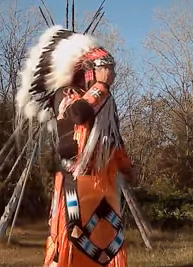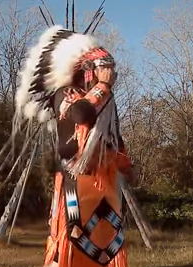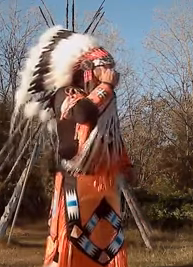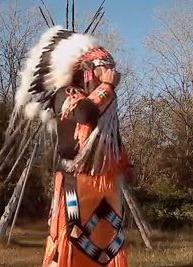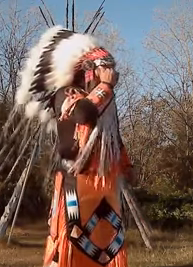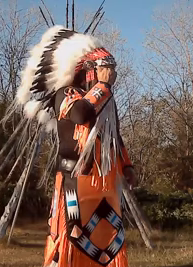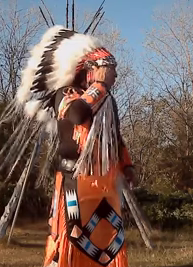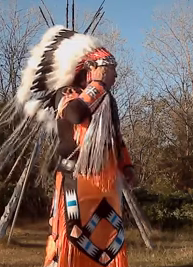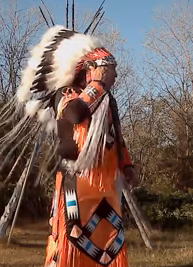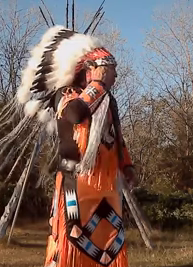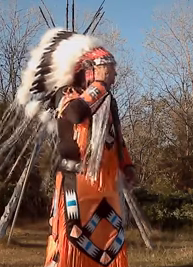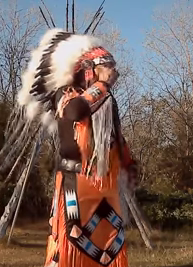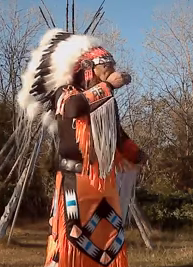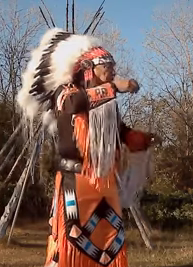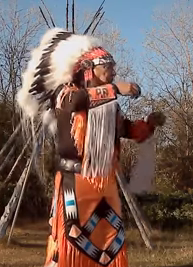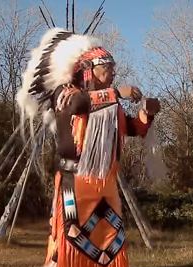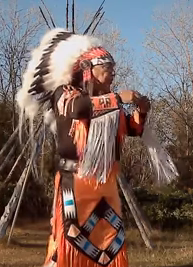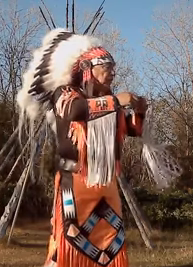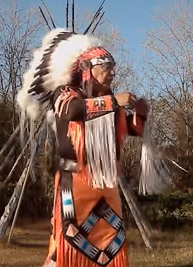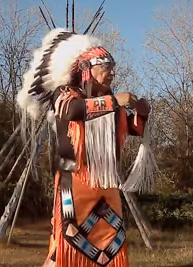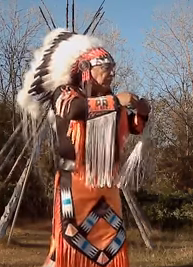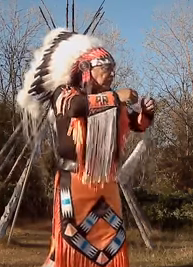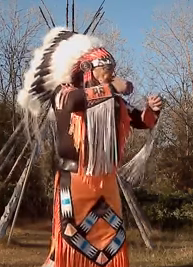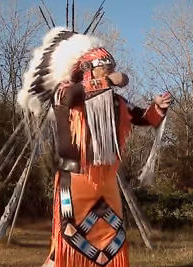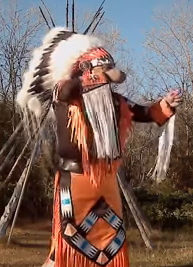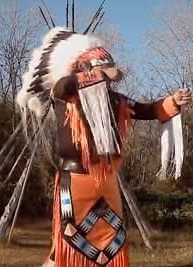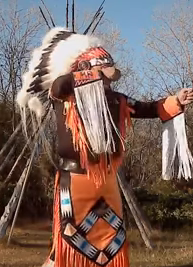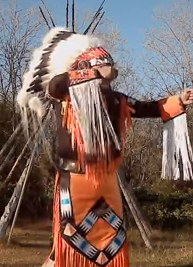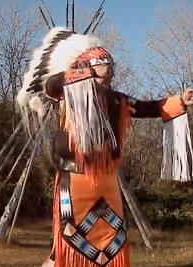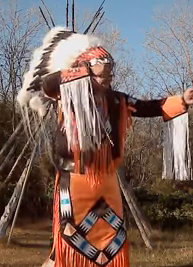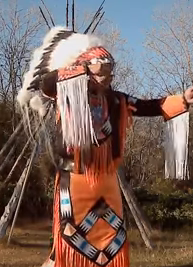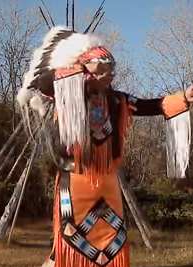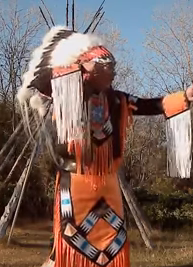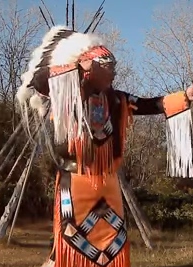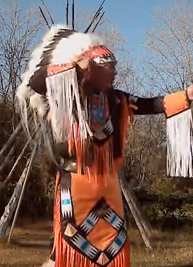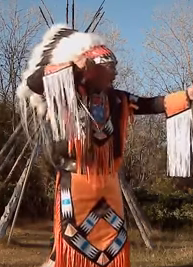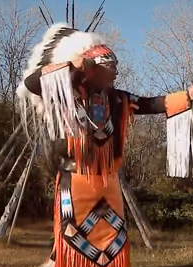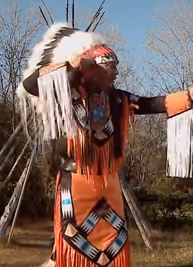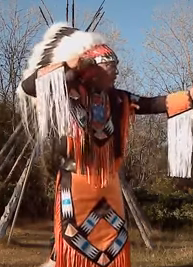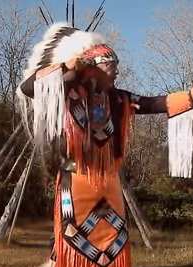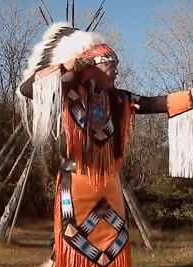That was the marks of whenever they were hunting, they would line that hair up with that hairline.